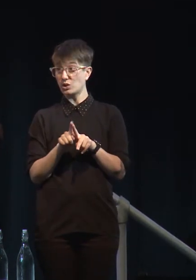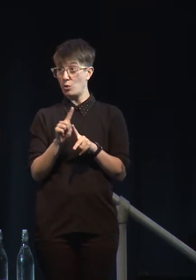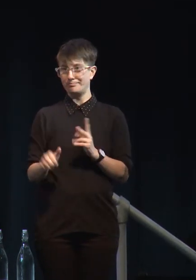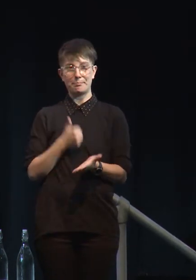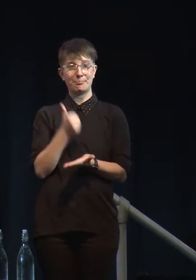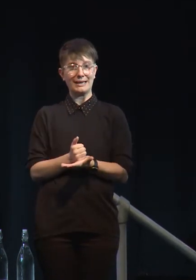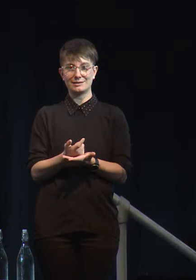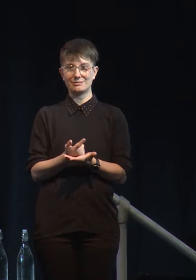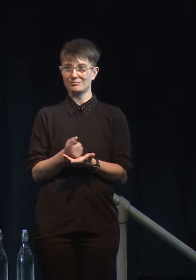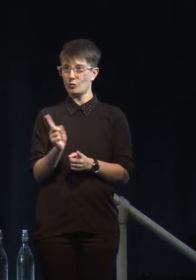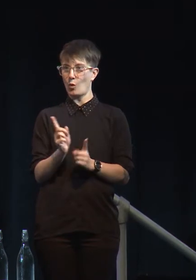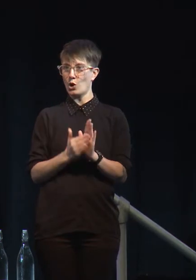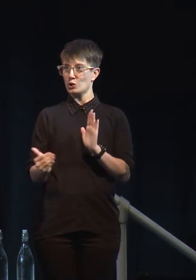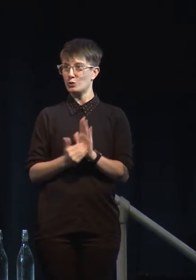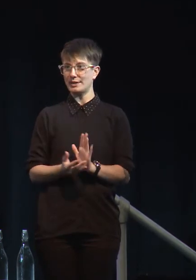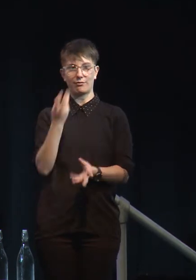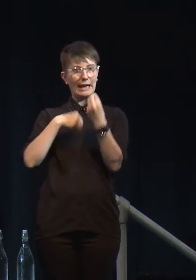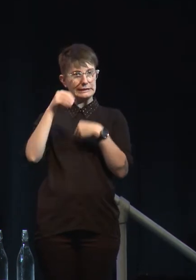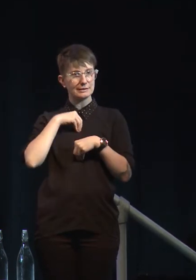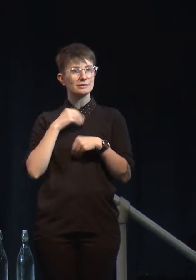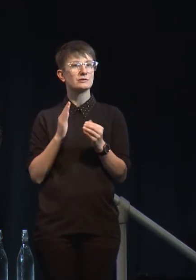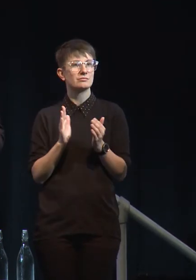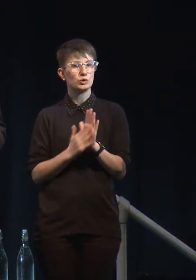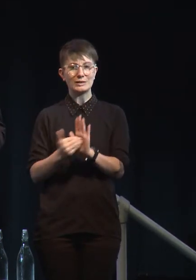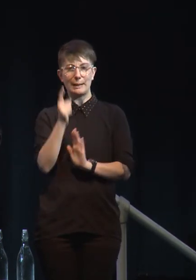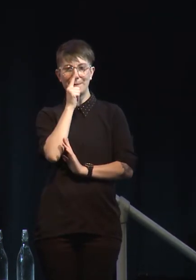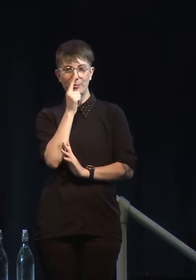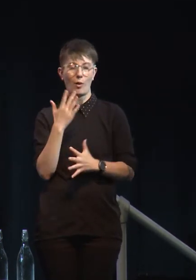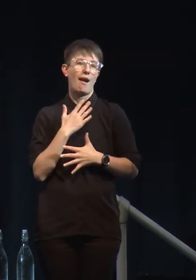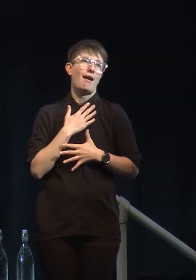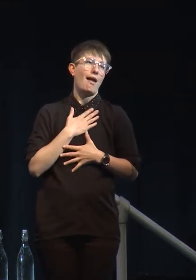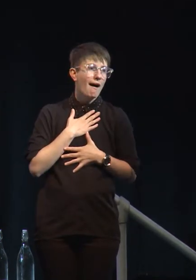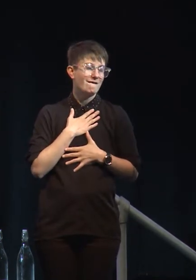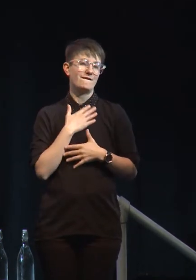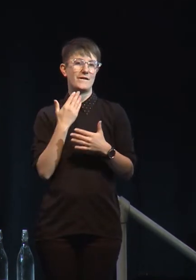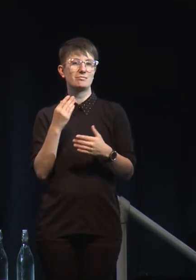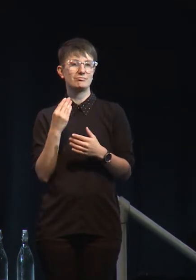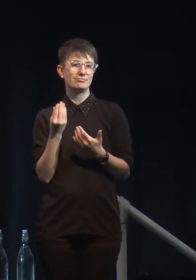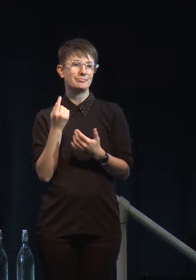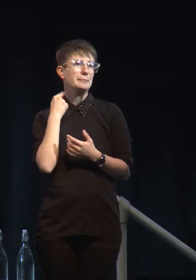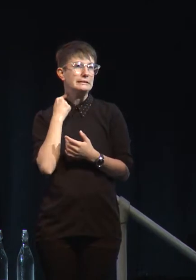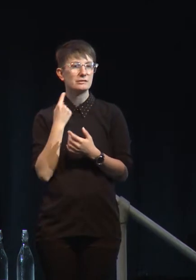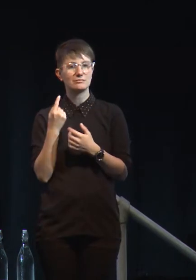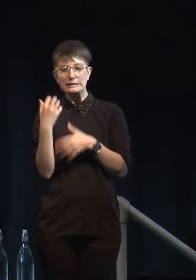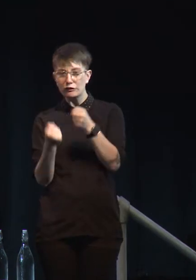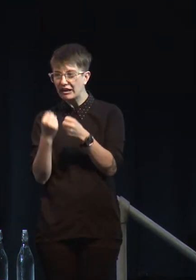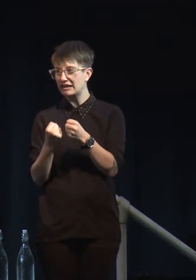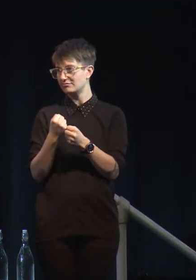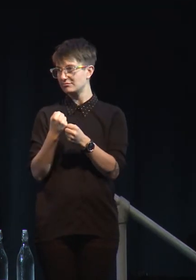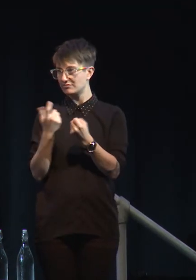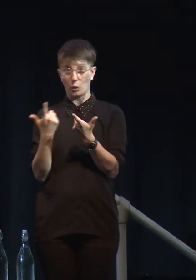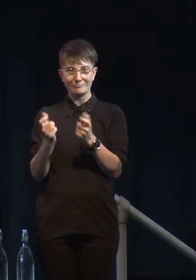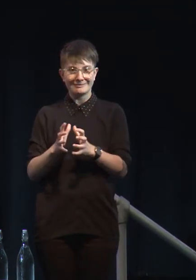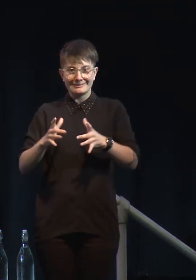here. New Zealanders love their meat and dairy. You know, you eat what you grow. But this has come at a